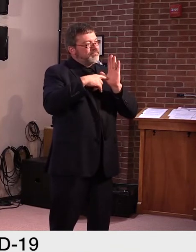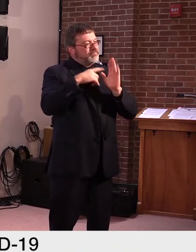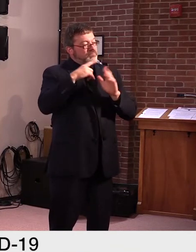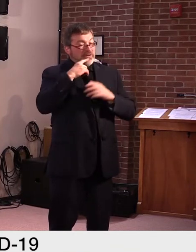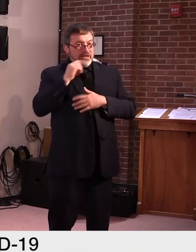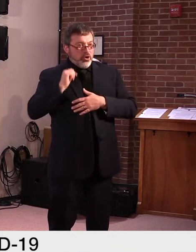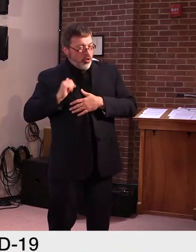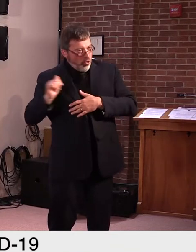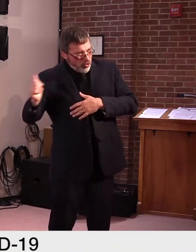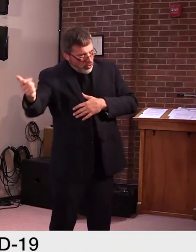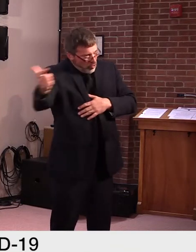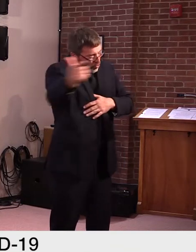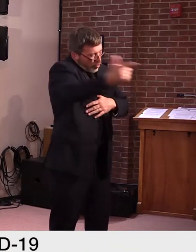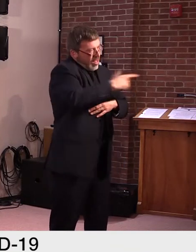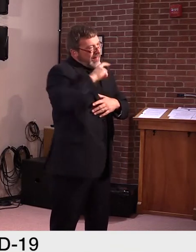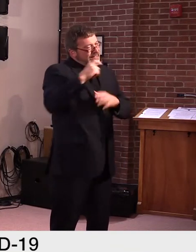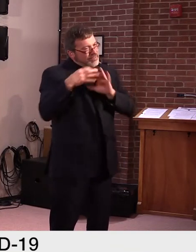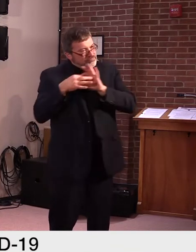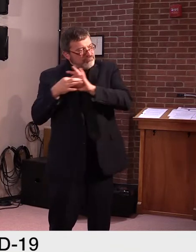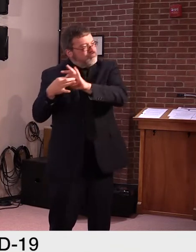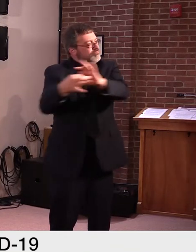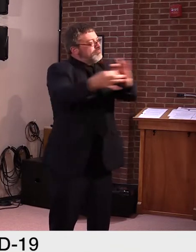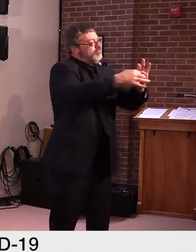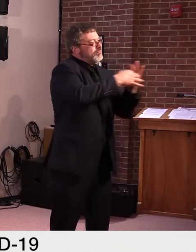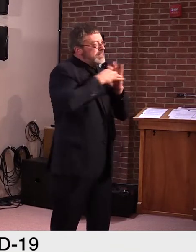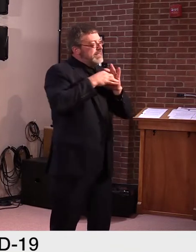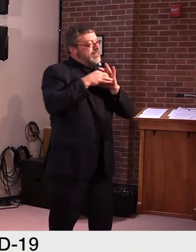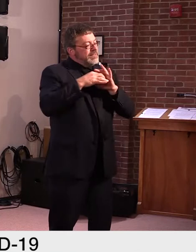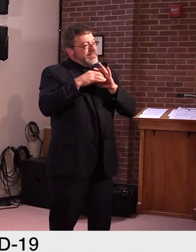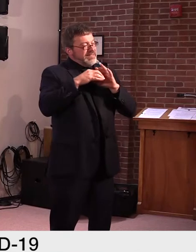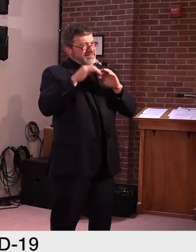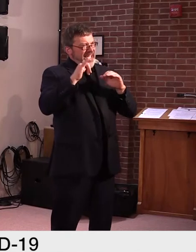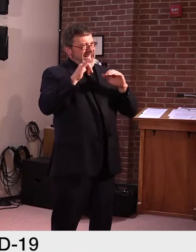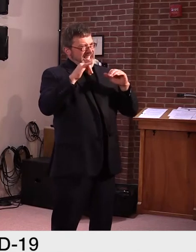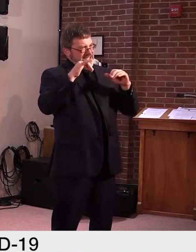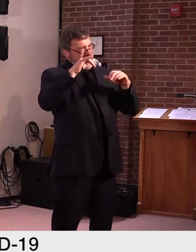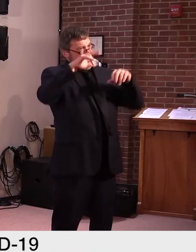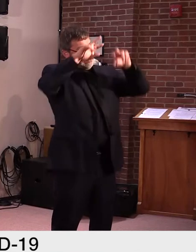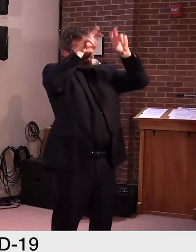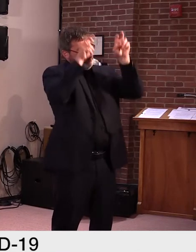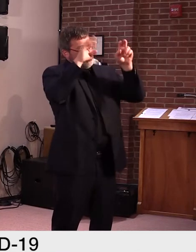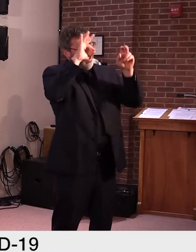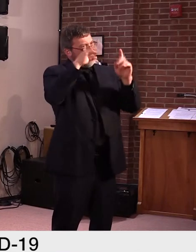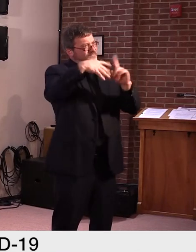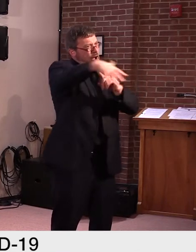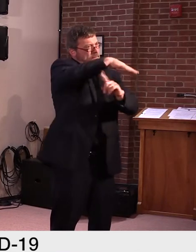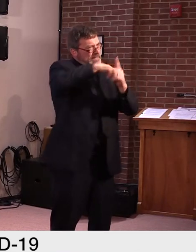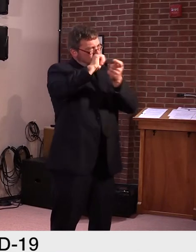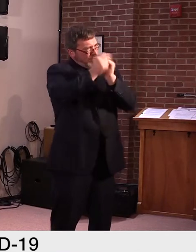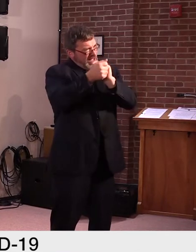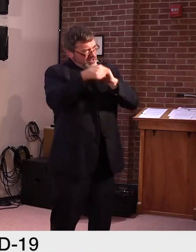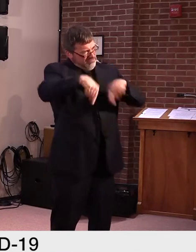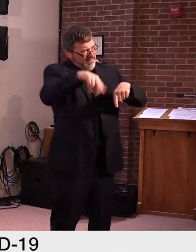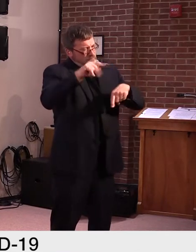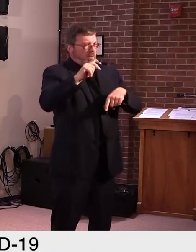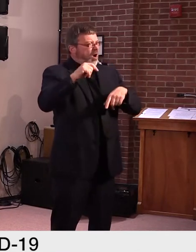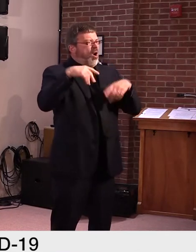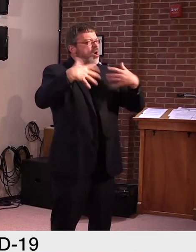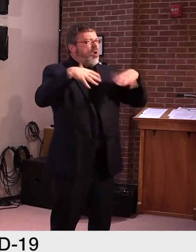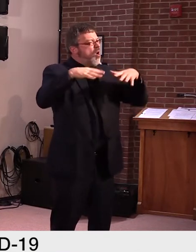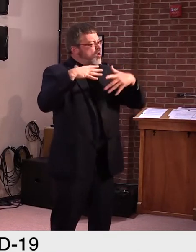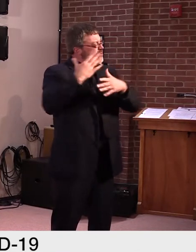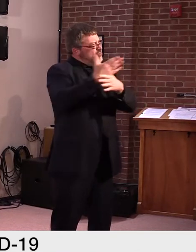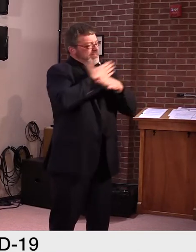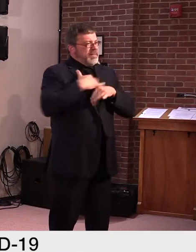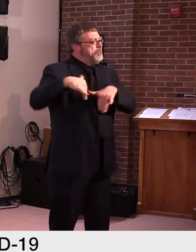to address climate change. We can do it with the, uh, some of the provisions they have in the bill, but, uh, the technical aspects are the